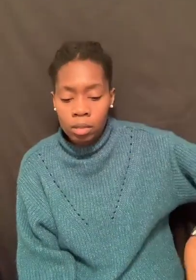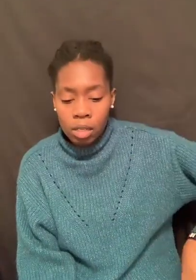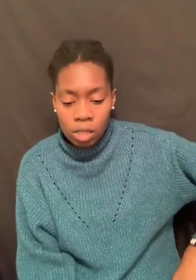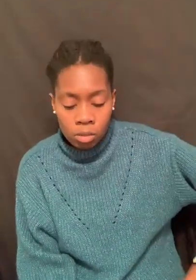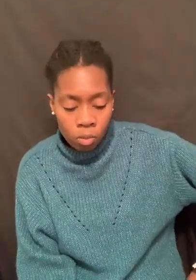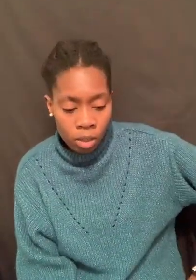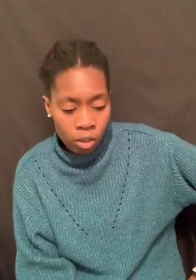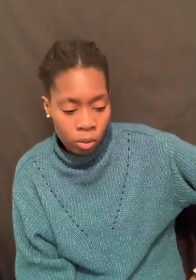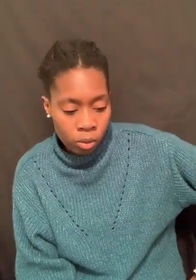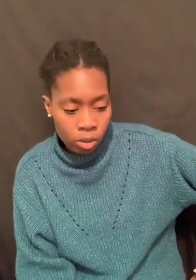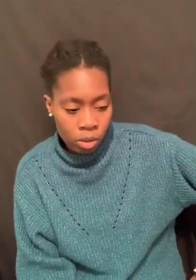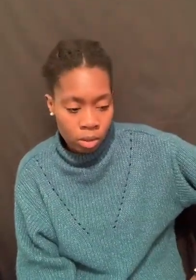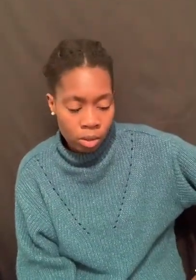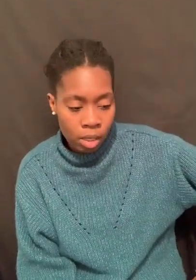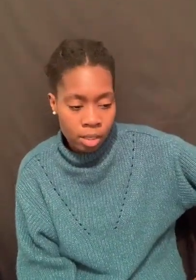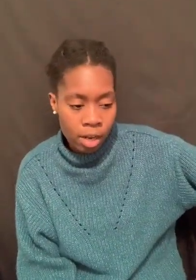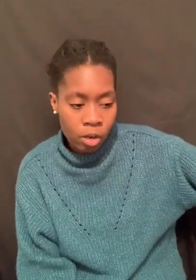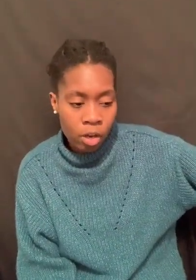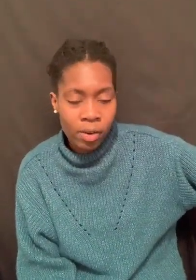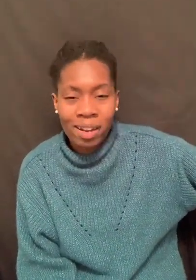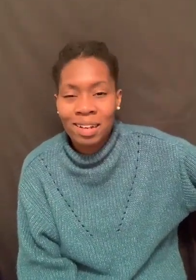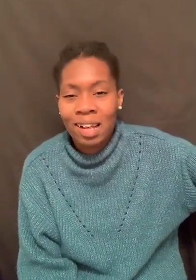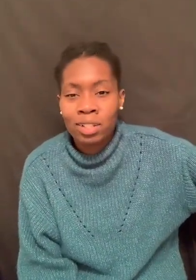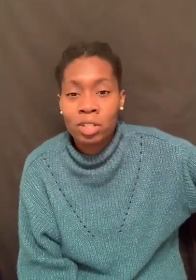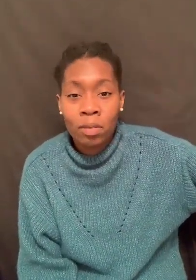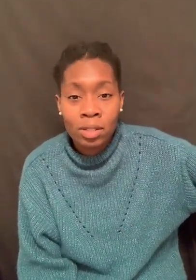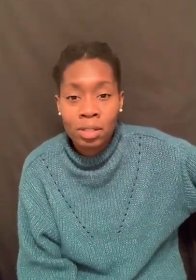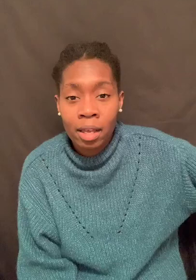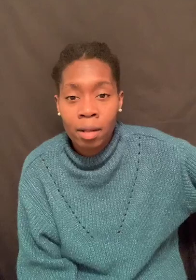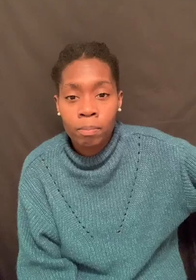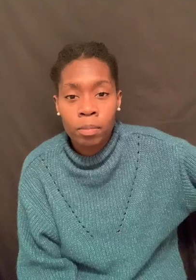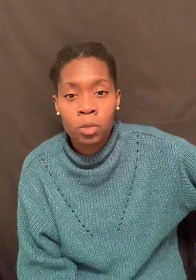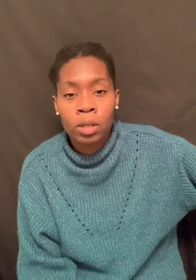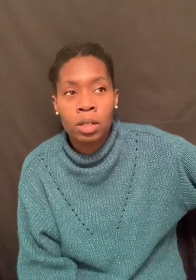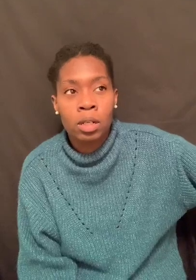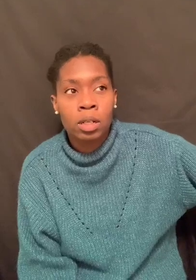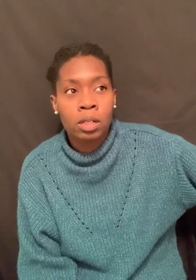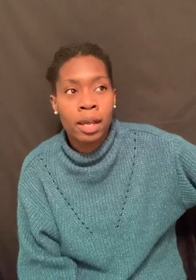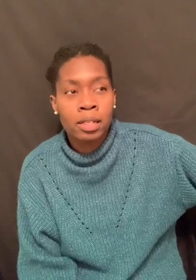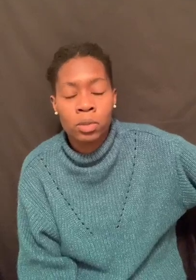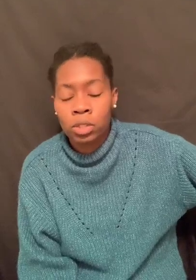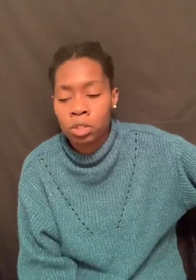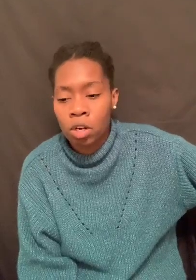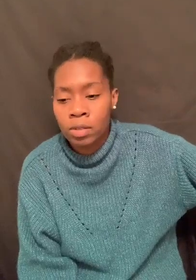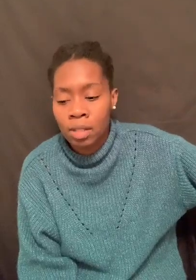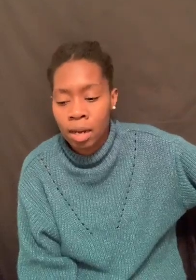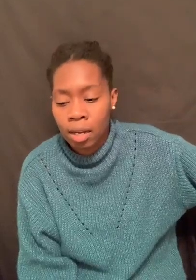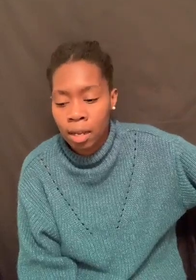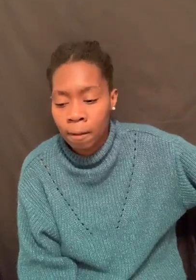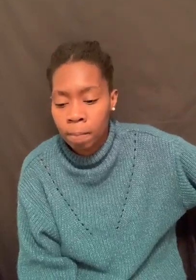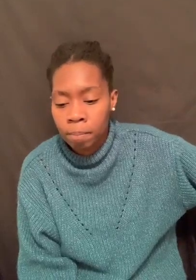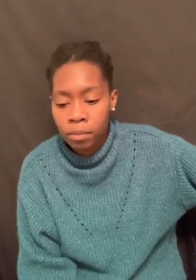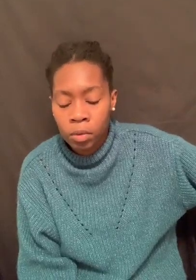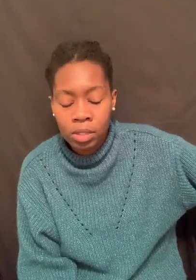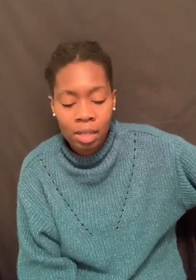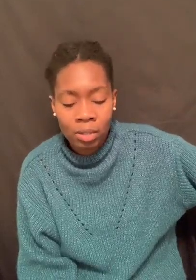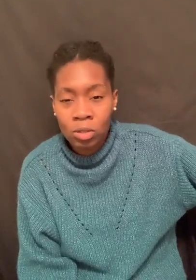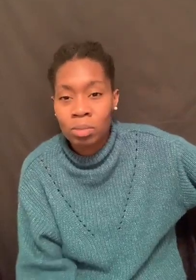And it's one of those, because I, you know, every day is like a service day. It's one of the days there was a service that night. We're just like those,